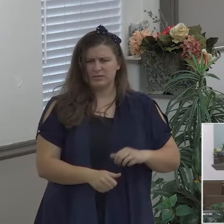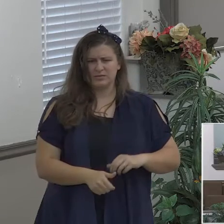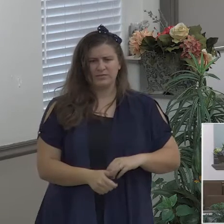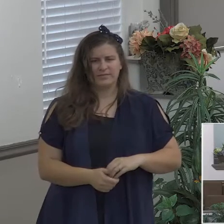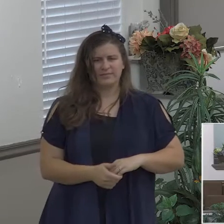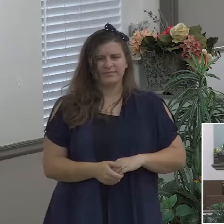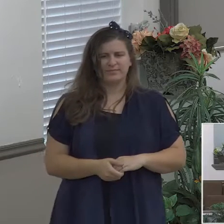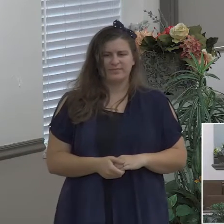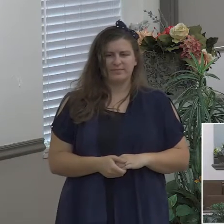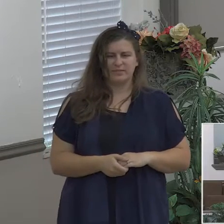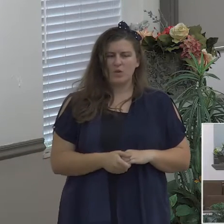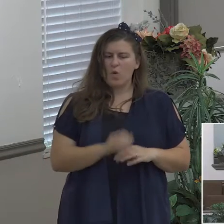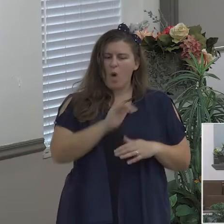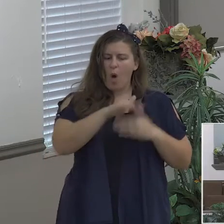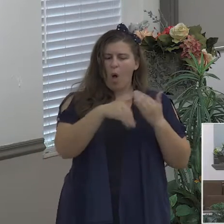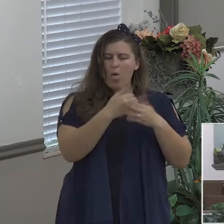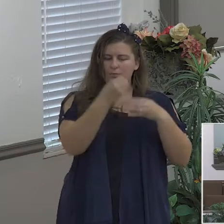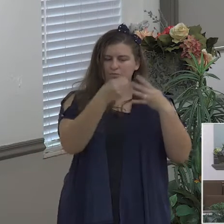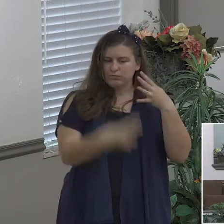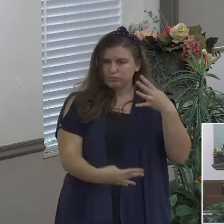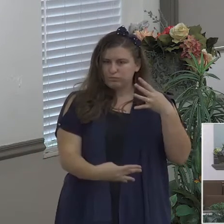those things rob our peace